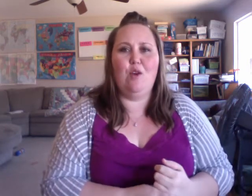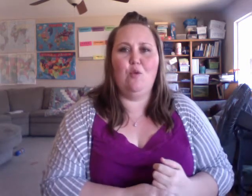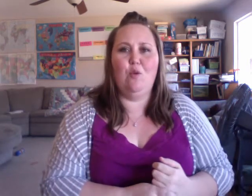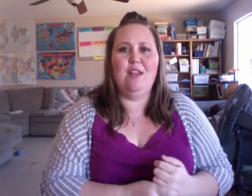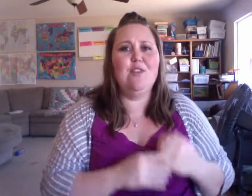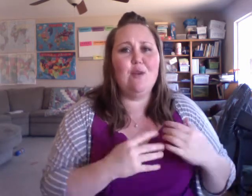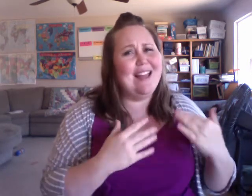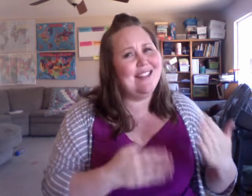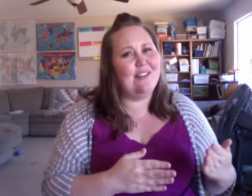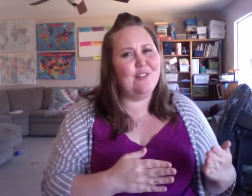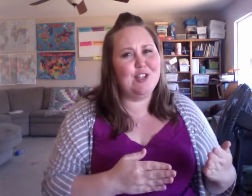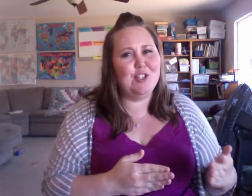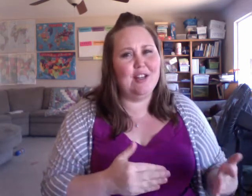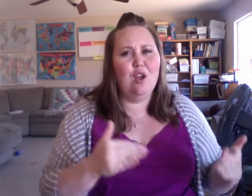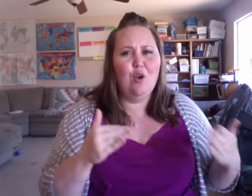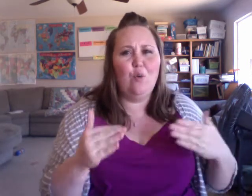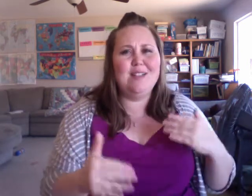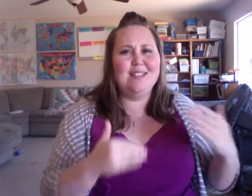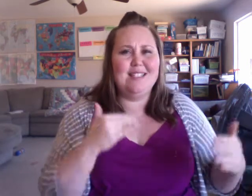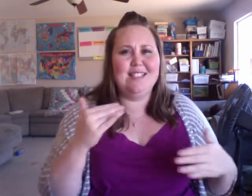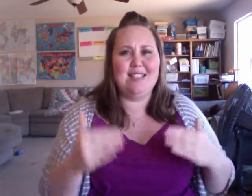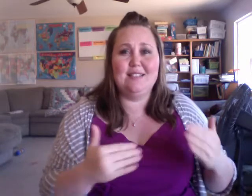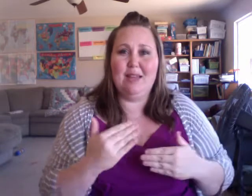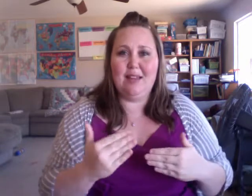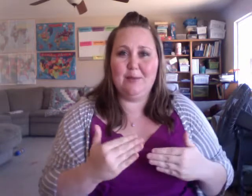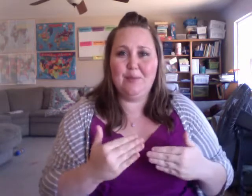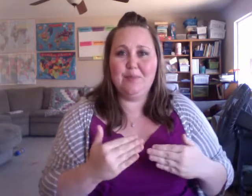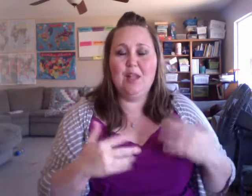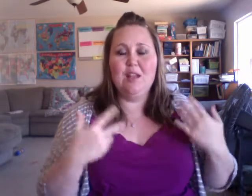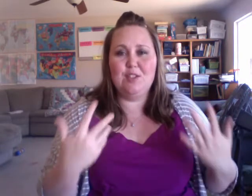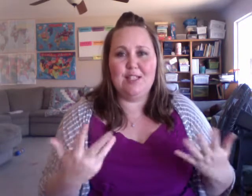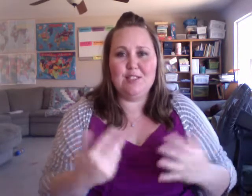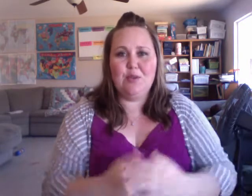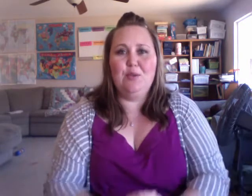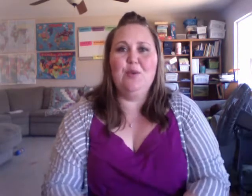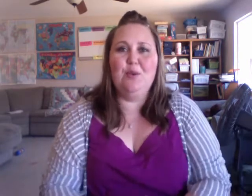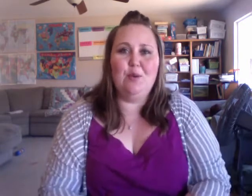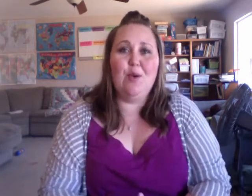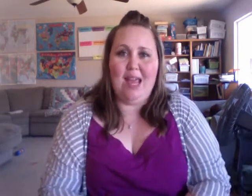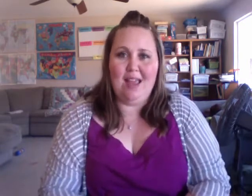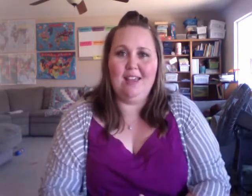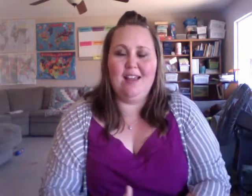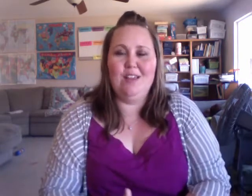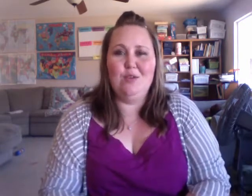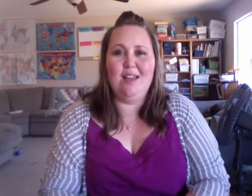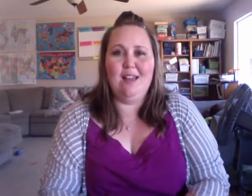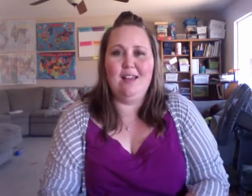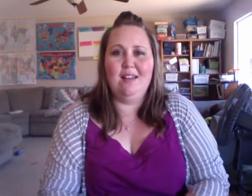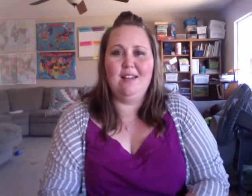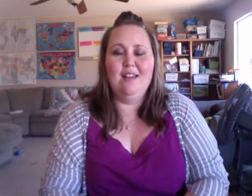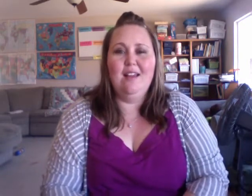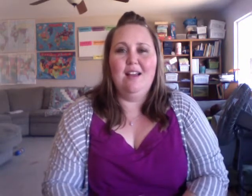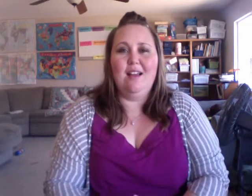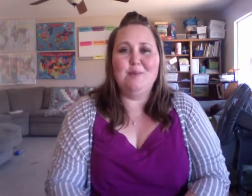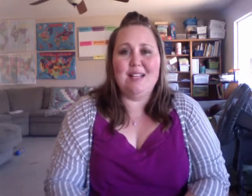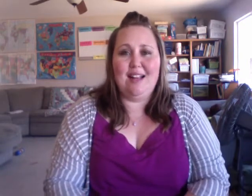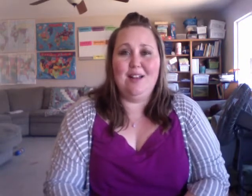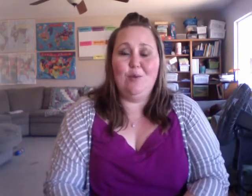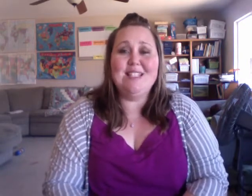even though I have the definition, what does these things mean? So let's go through a way that you can sign it. Once